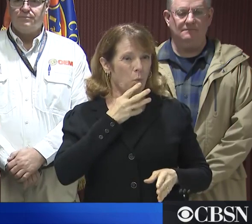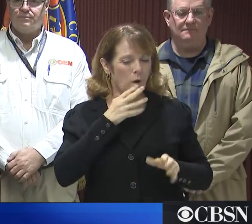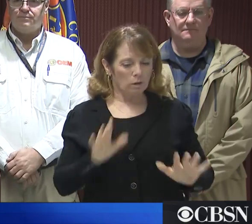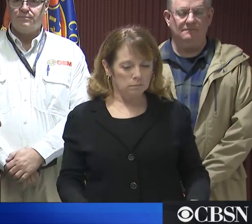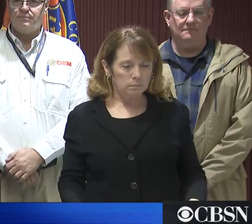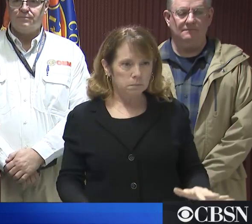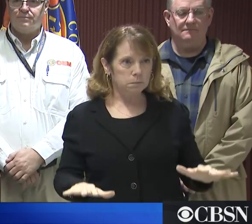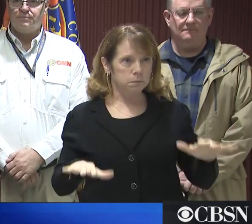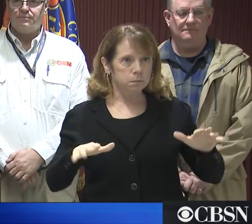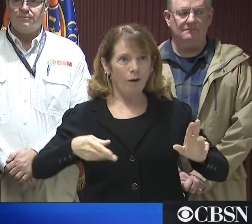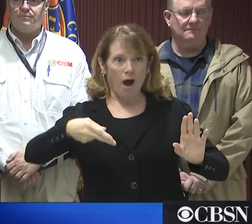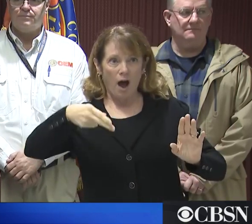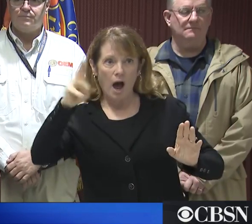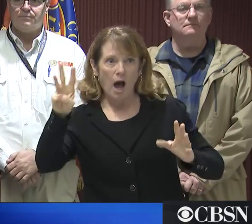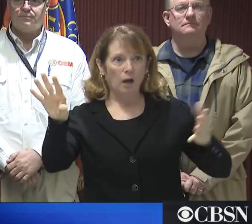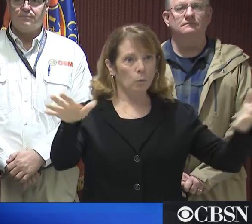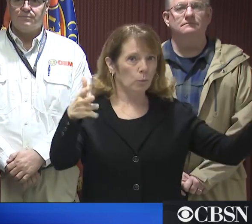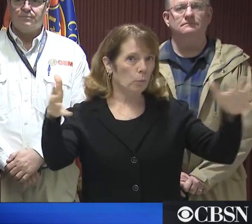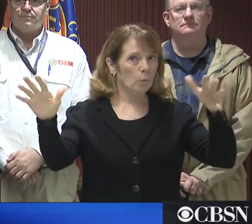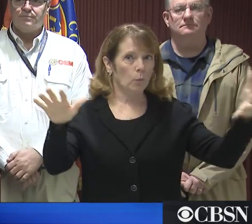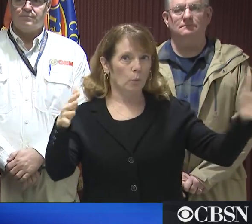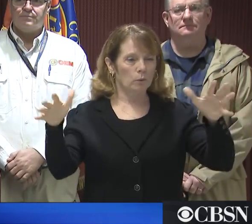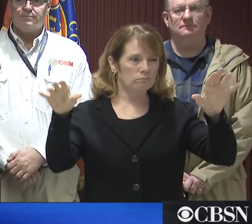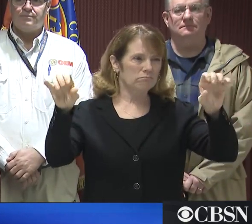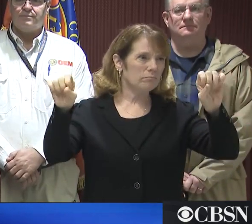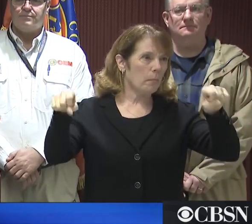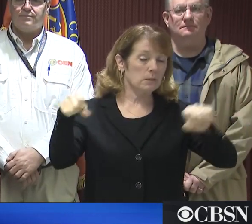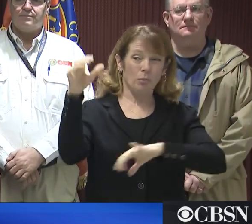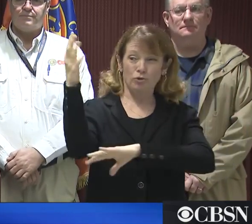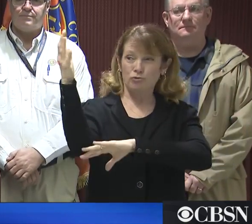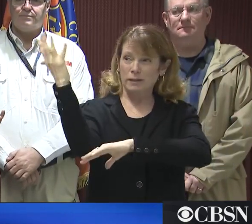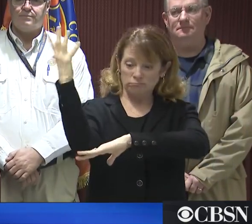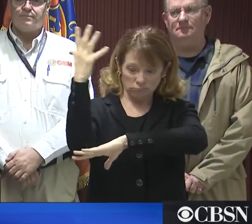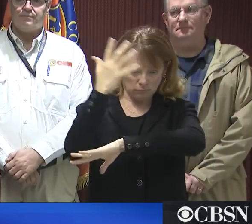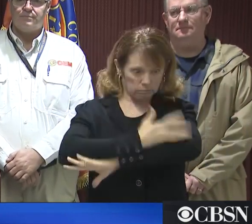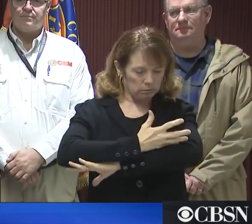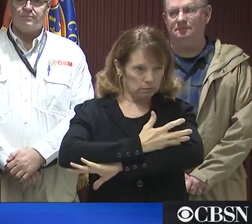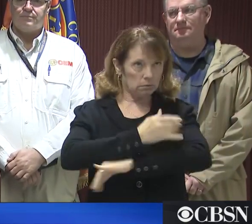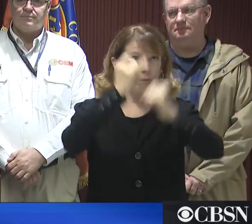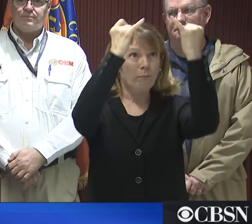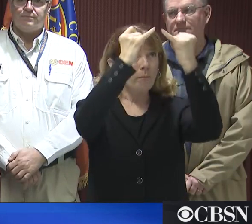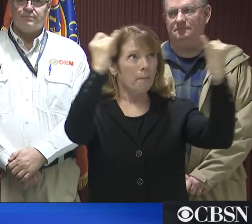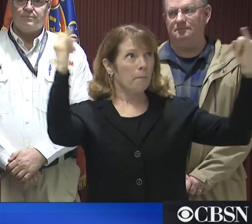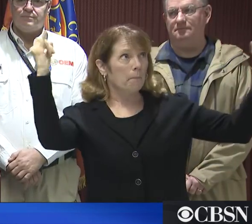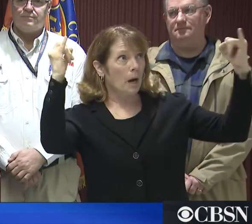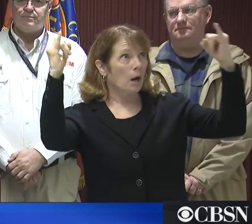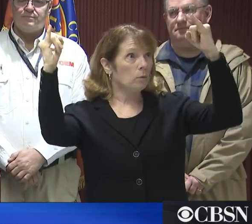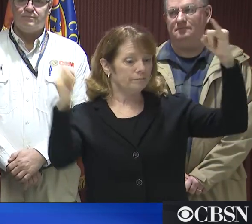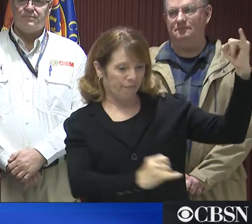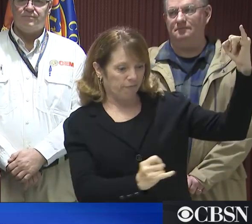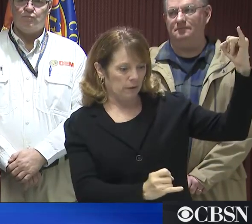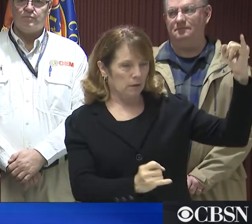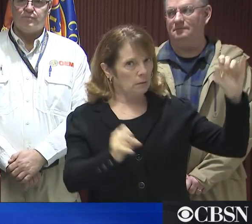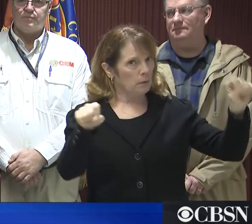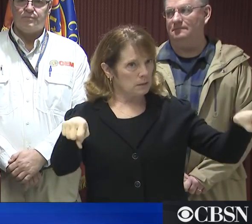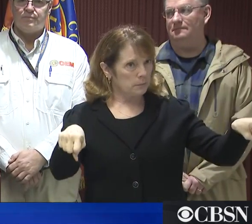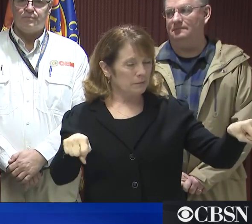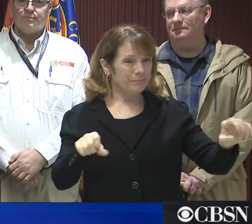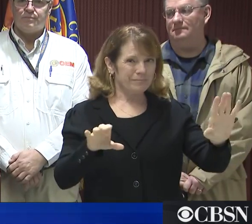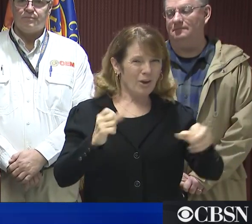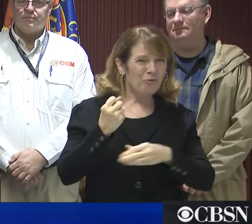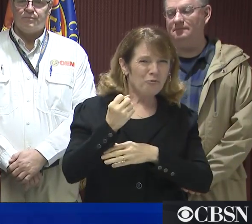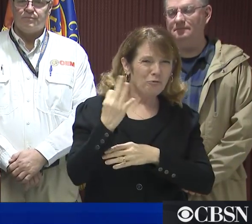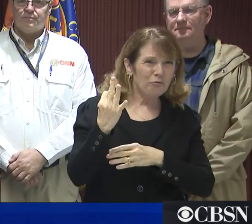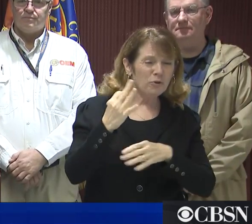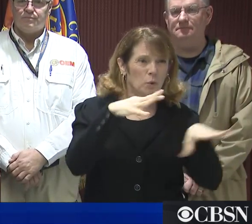winds. We're looking out for the potential of falling trees, falling limbs, downed power lines. We've only had a couple of dozen so far